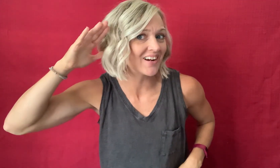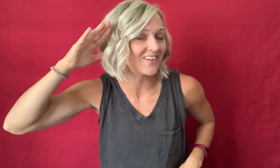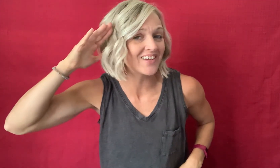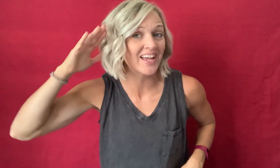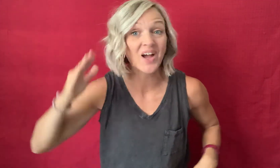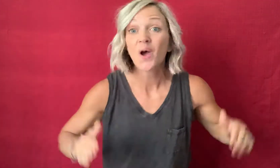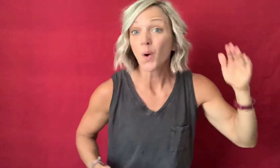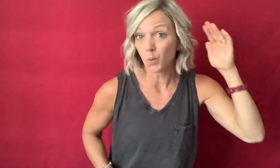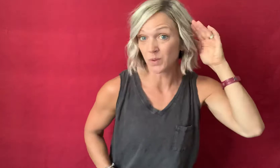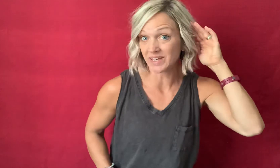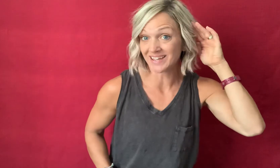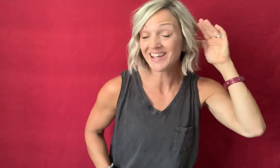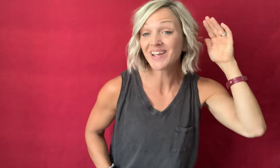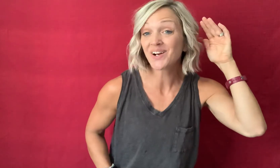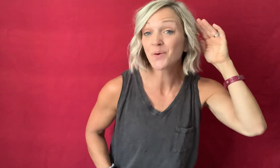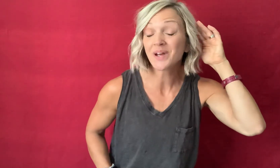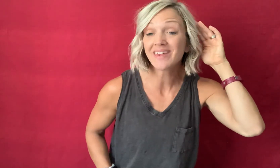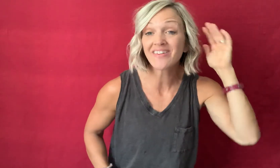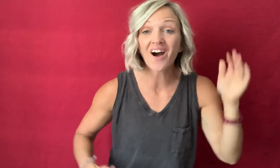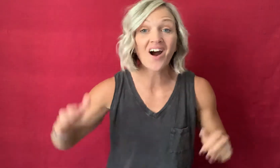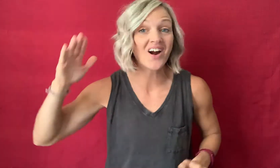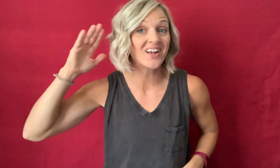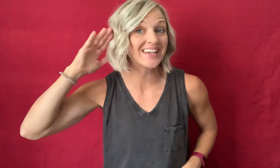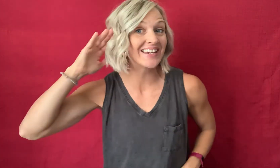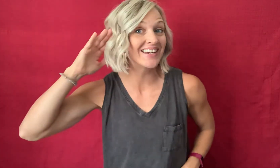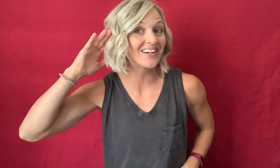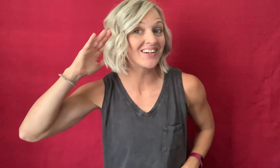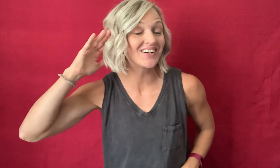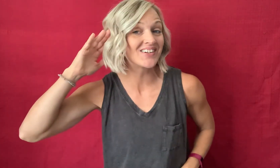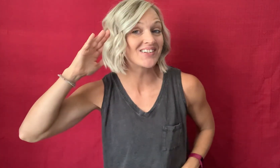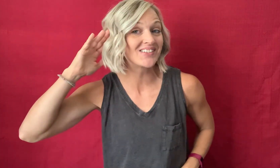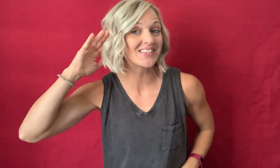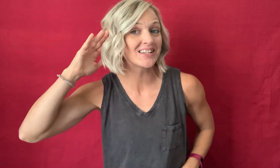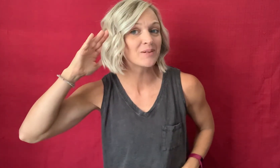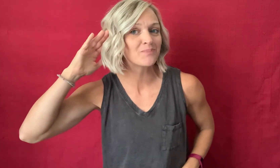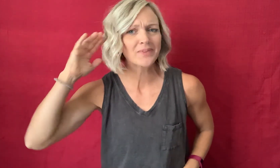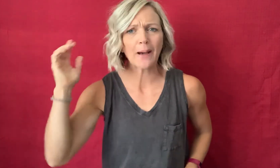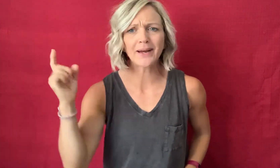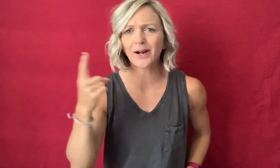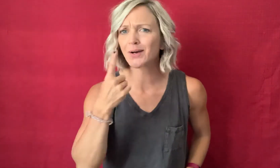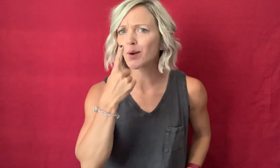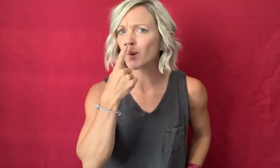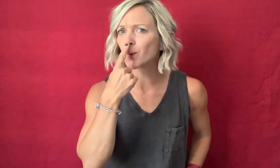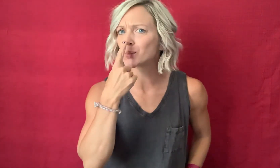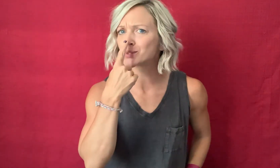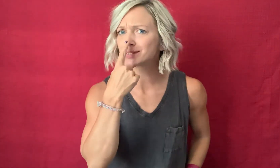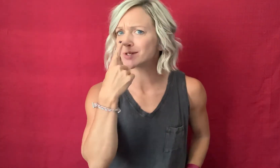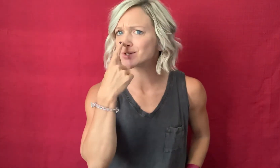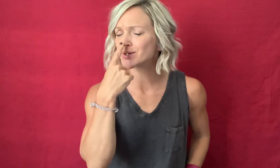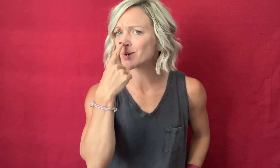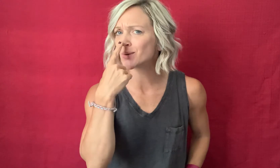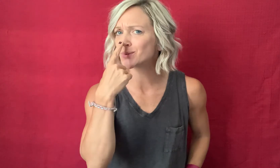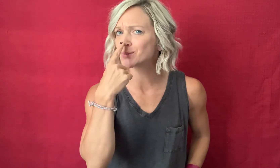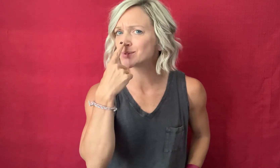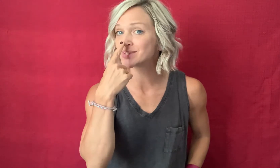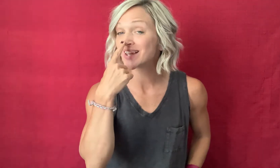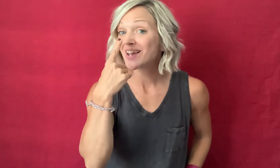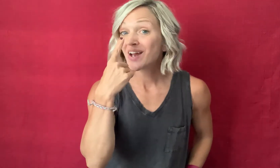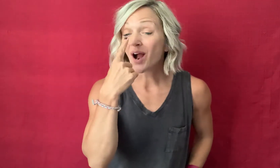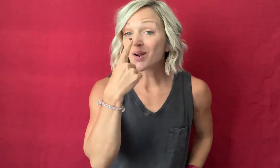we hear with our ears how about our nose touch your nose our